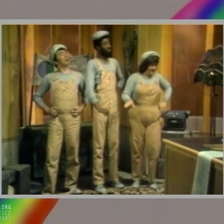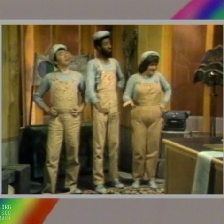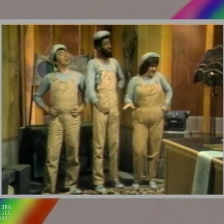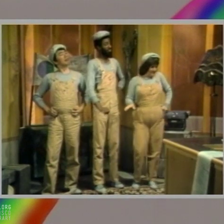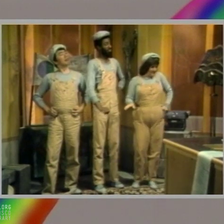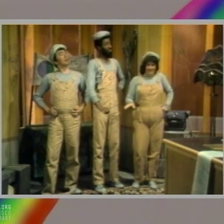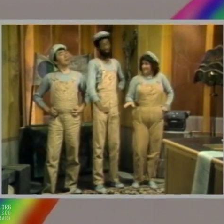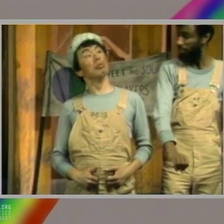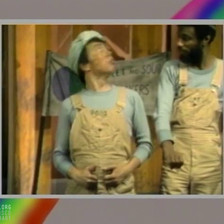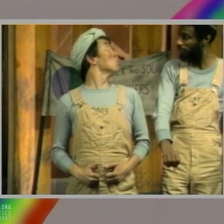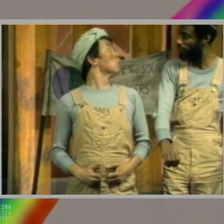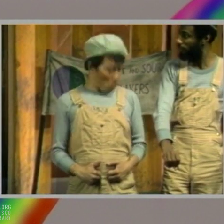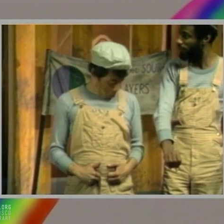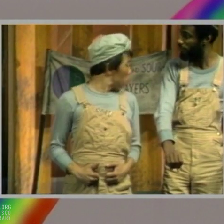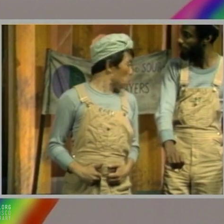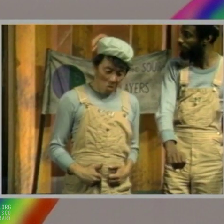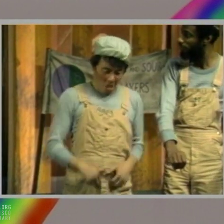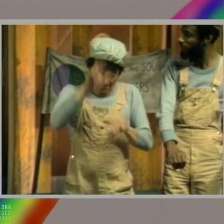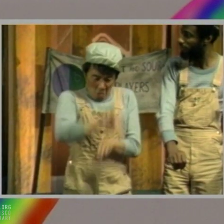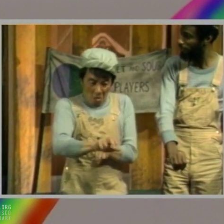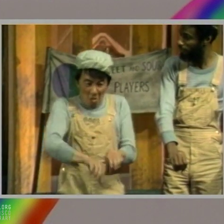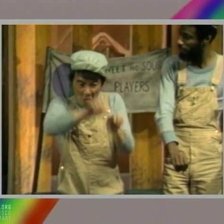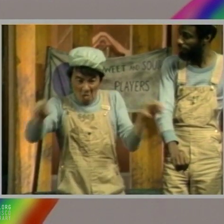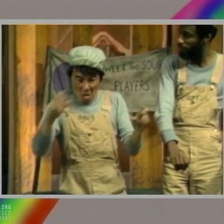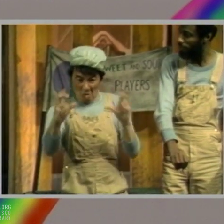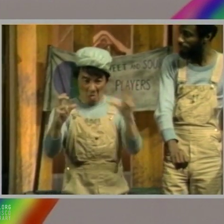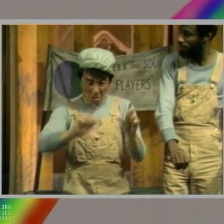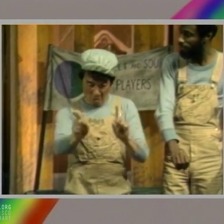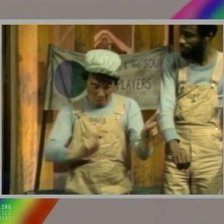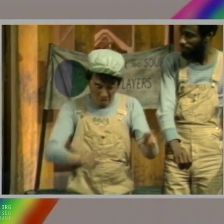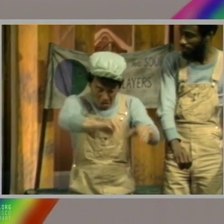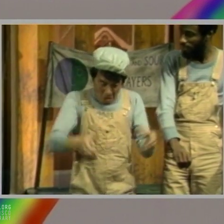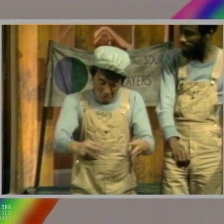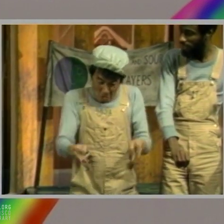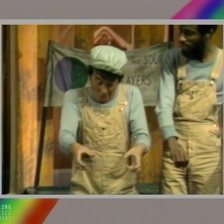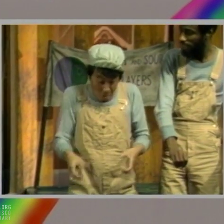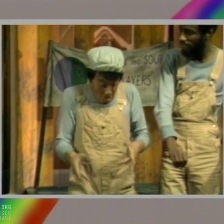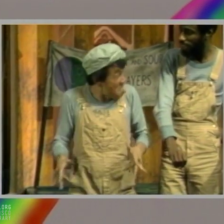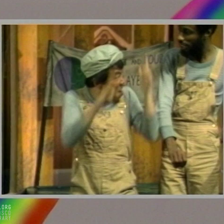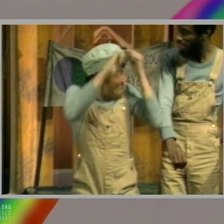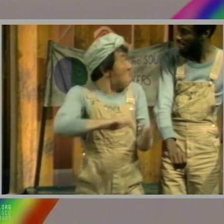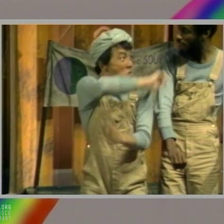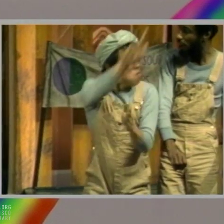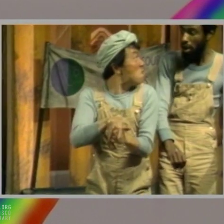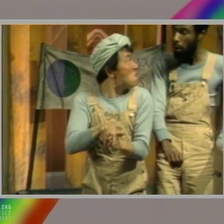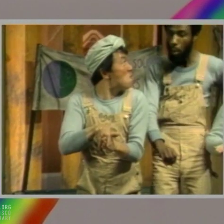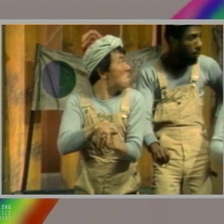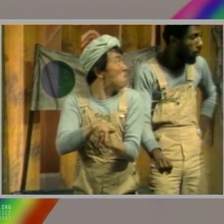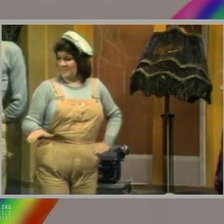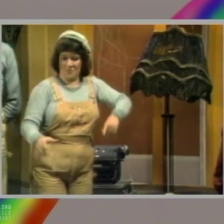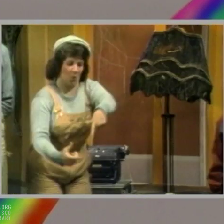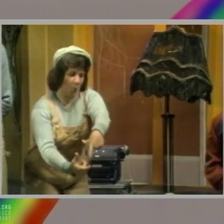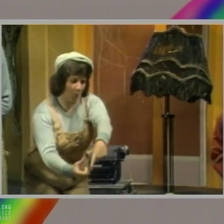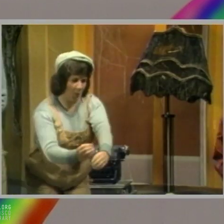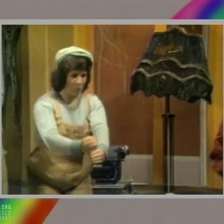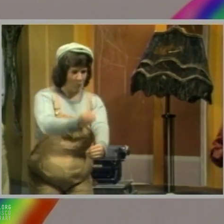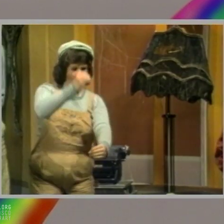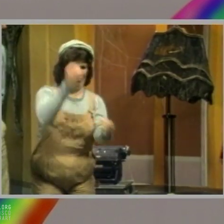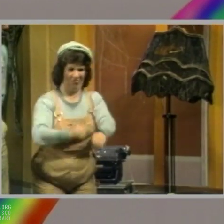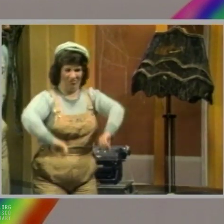Ladies and gentlemen, let's meet today's writers. On the inside lane, hard-hearted Harley, the motorcycle and his four powerful pistons. On the outside lane,